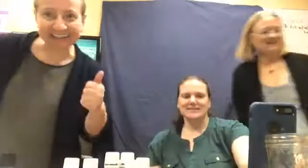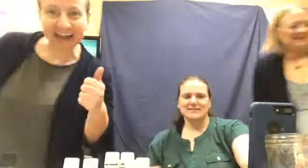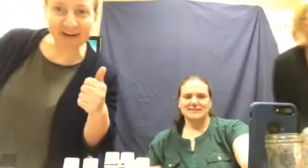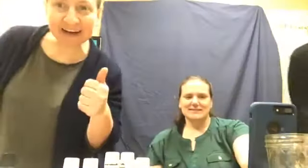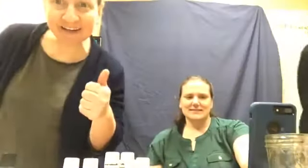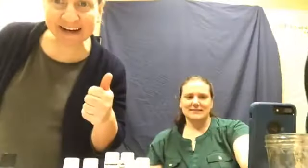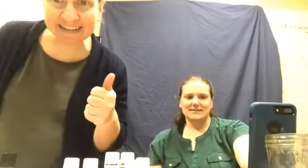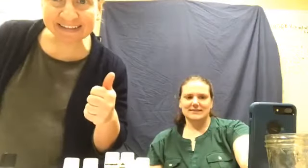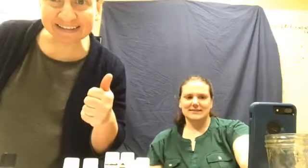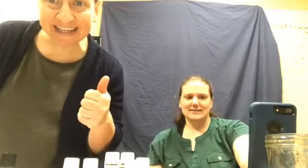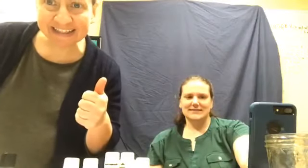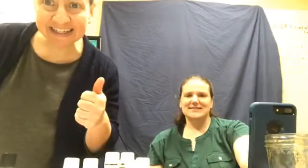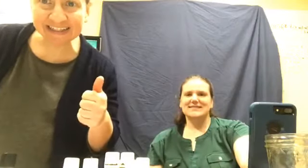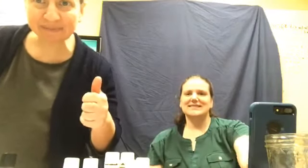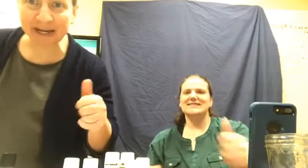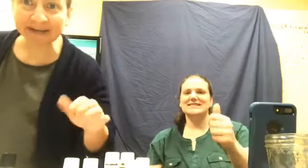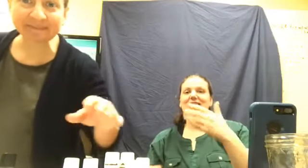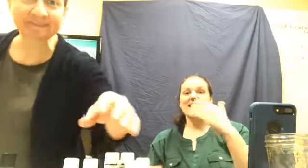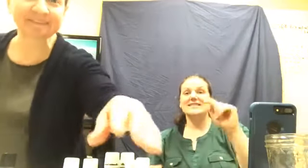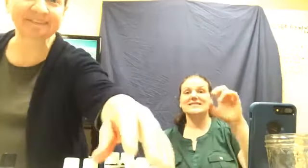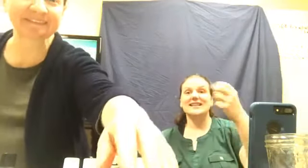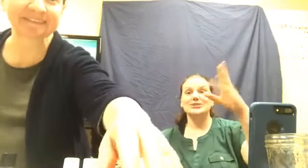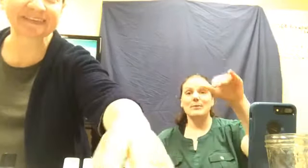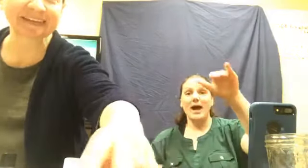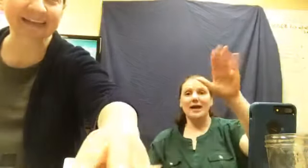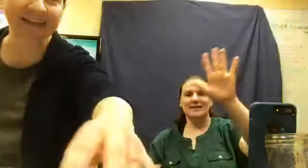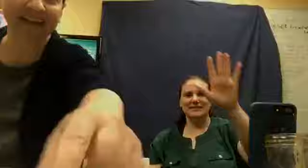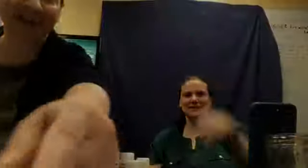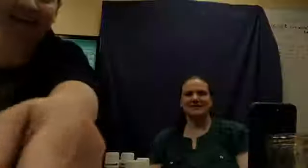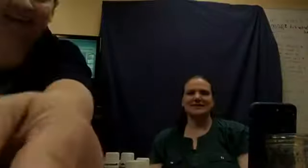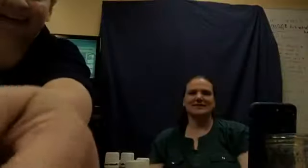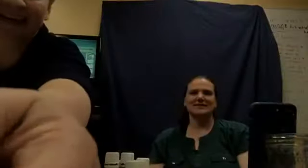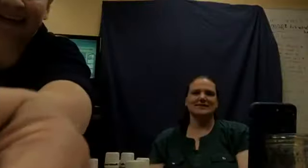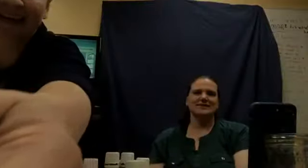Bye. All right. Great. Thanks, Tish. Bye. Bye. Bye. Thank